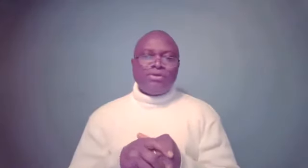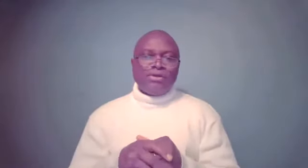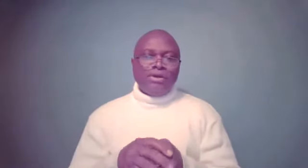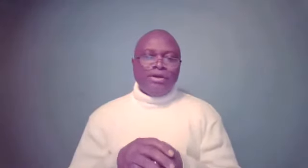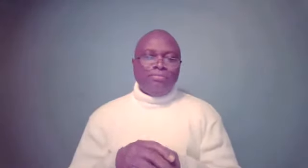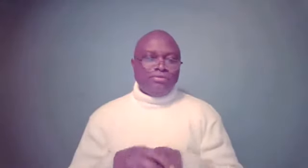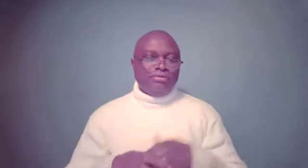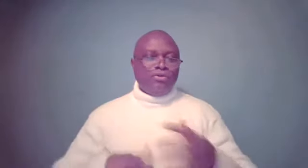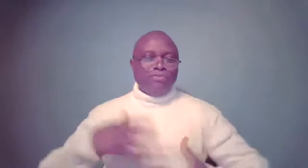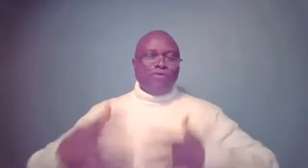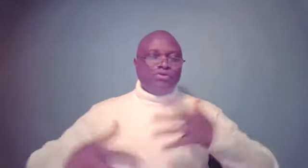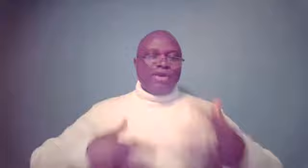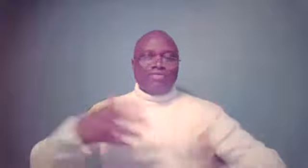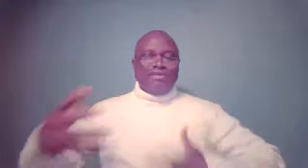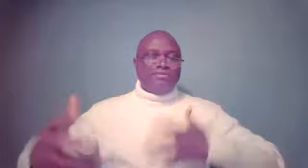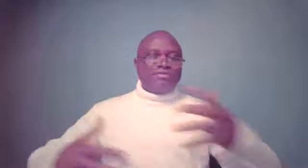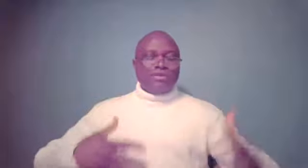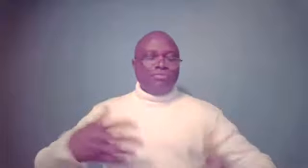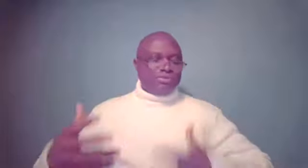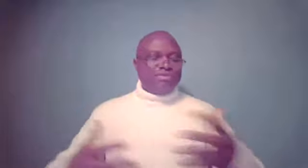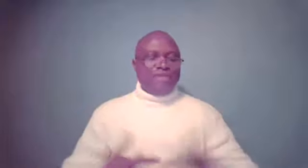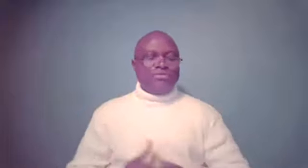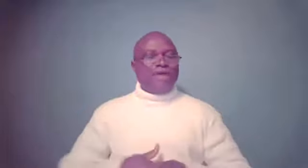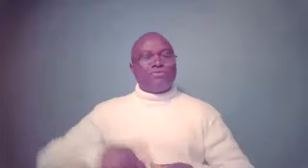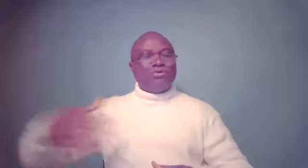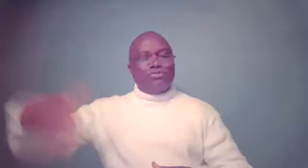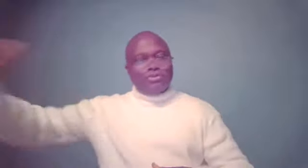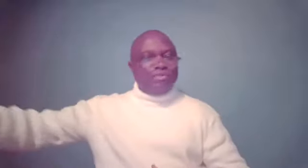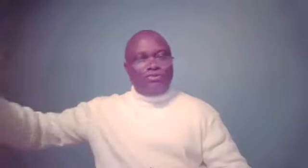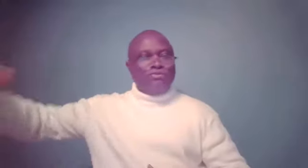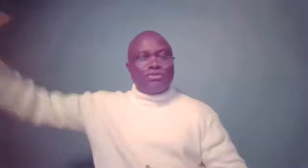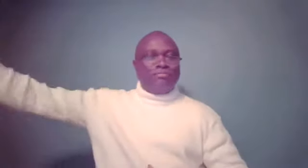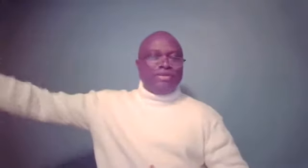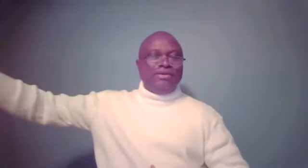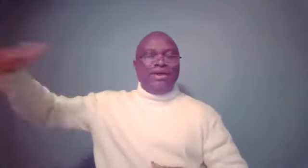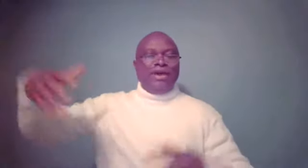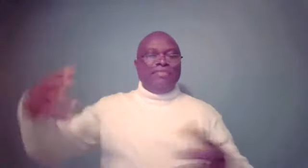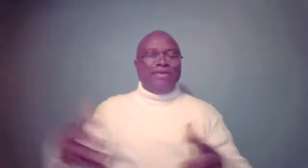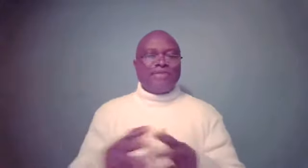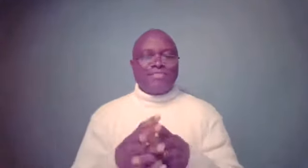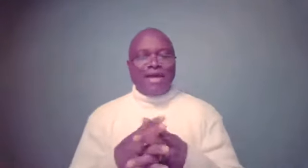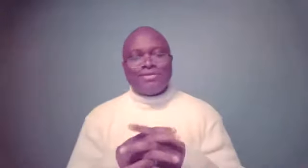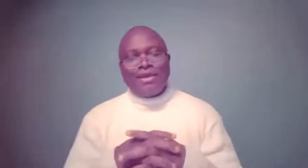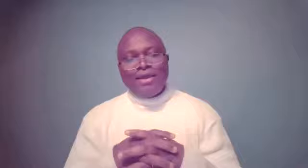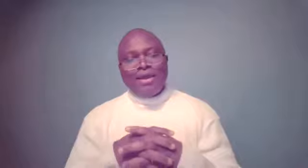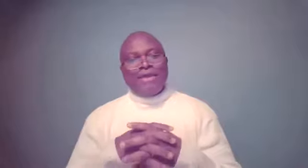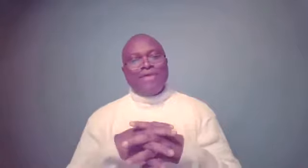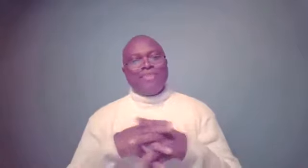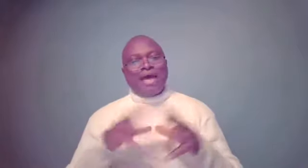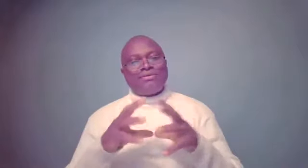you know, before you get things, sometimes you have to go through somebody who knows somebody and things like that. And that